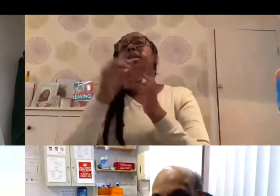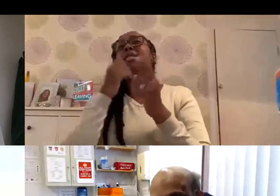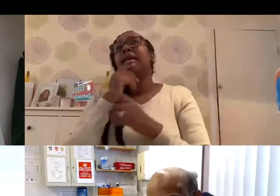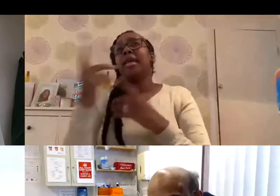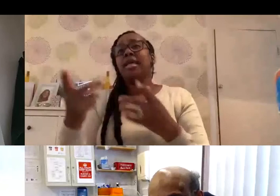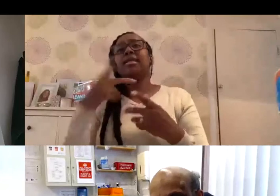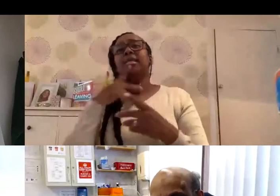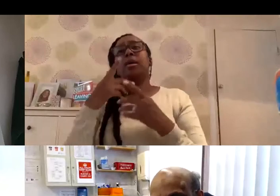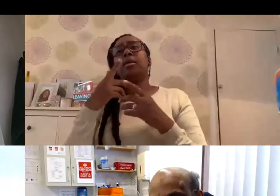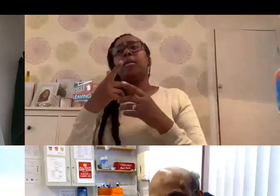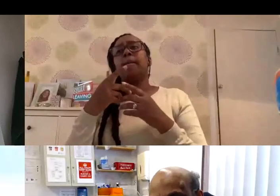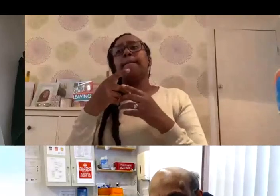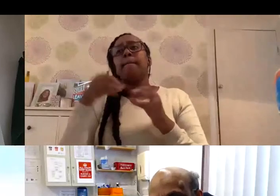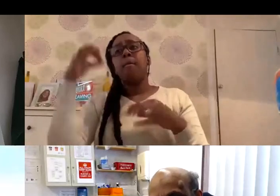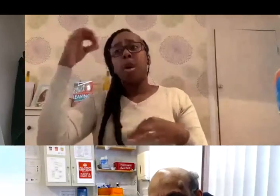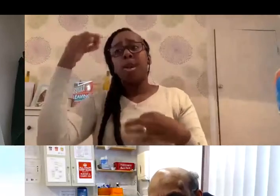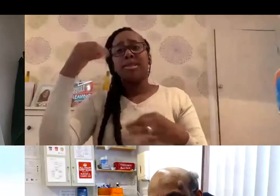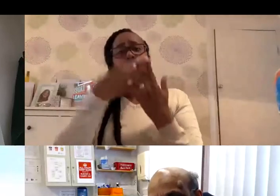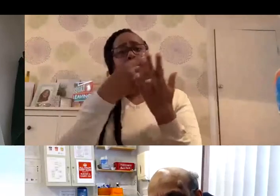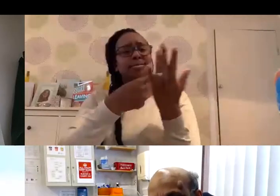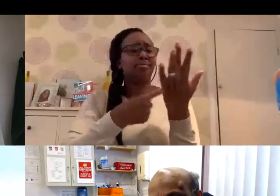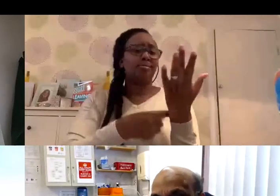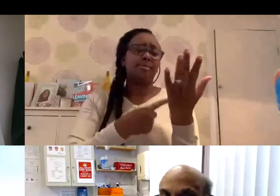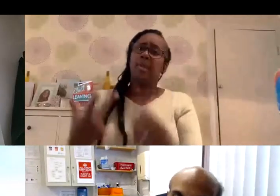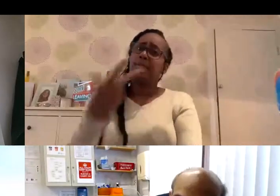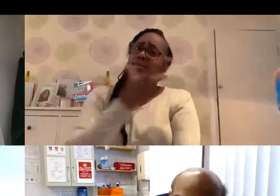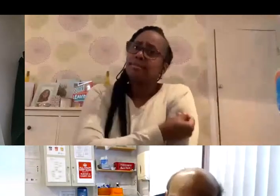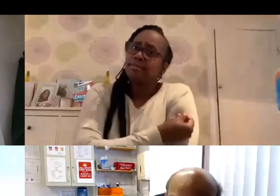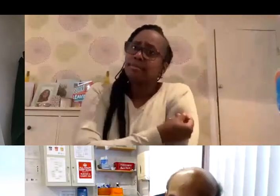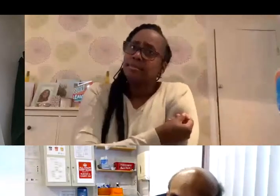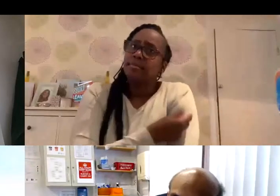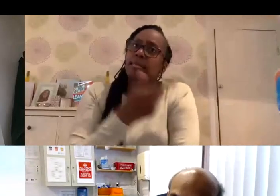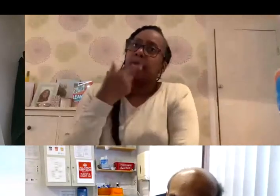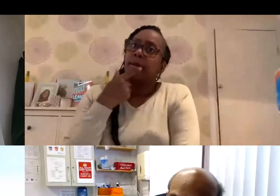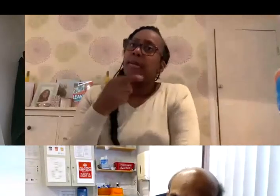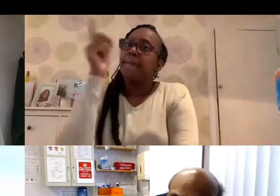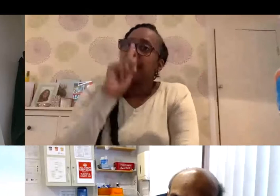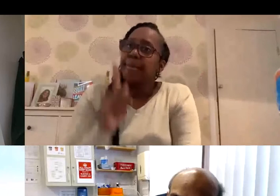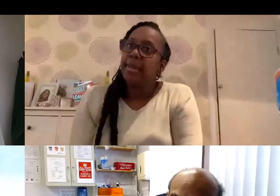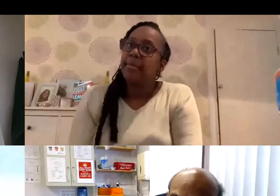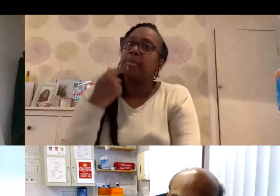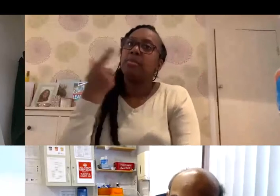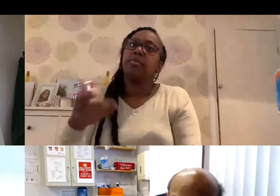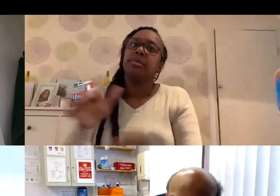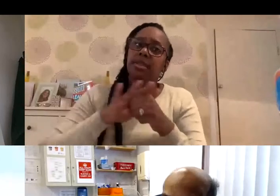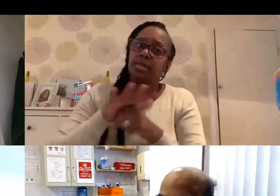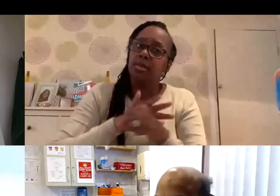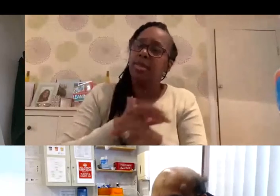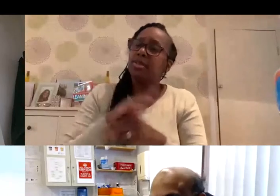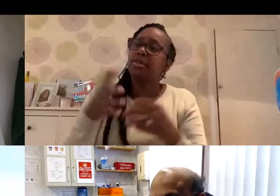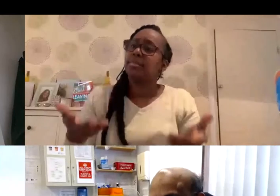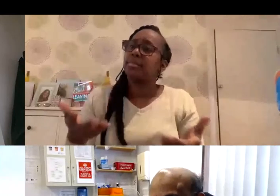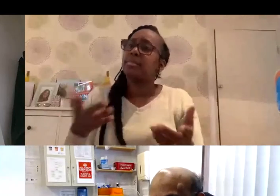developed by every country, taking into account their population and the situation in their population. So